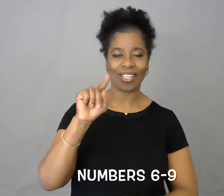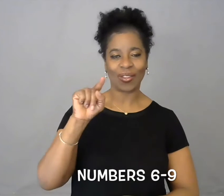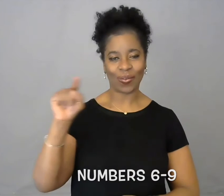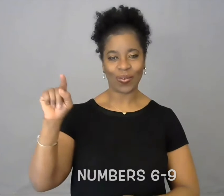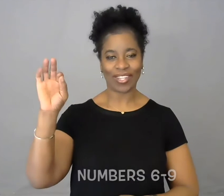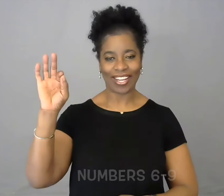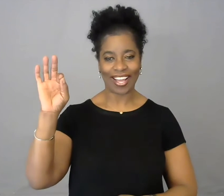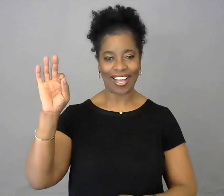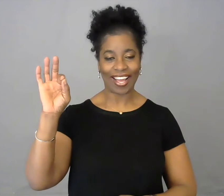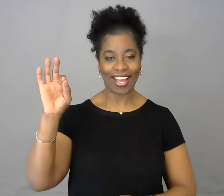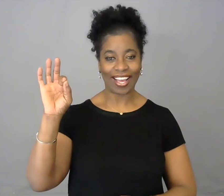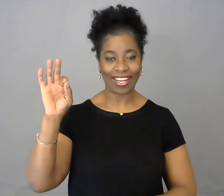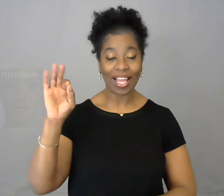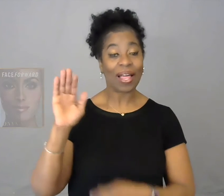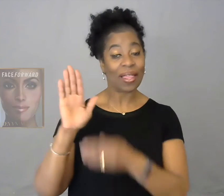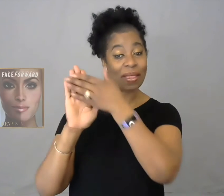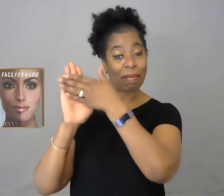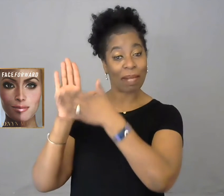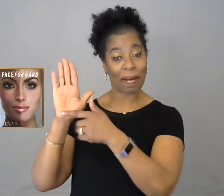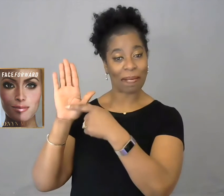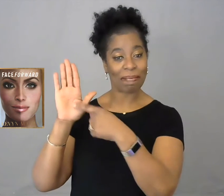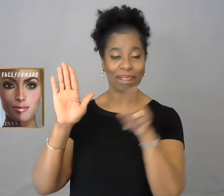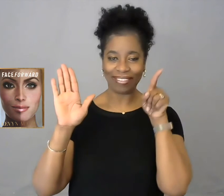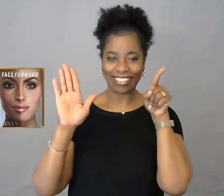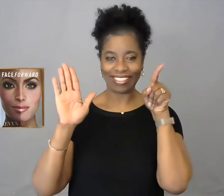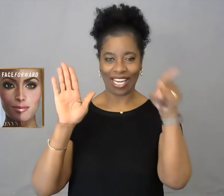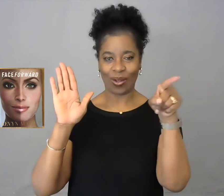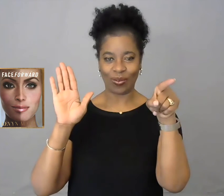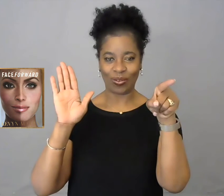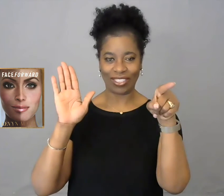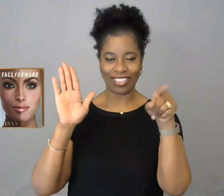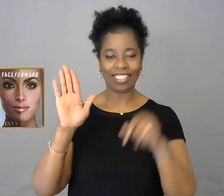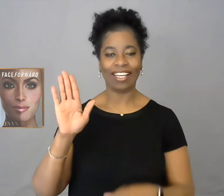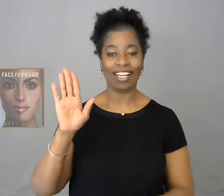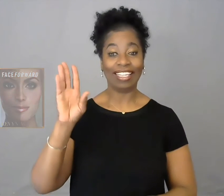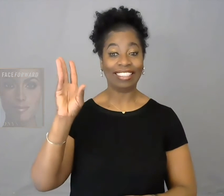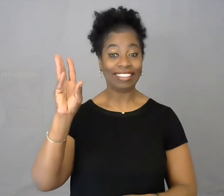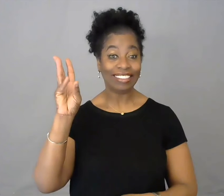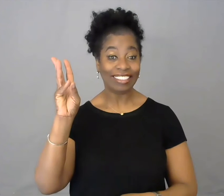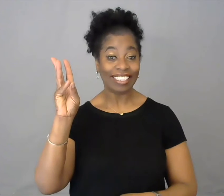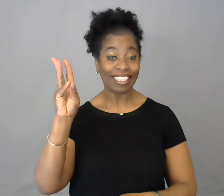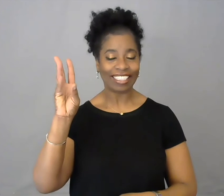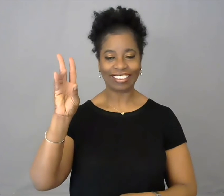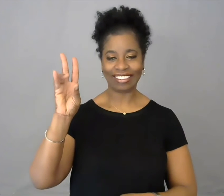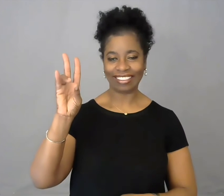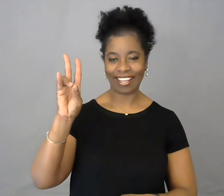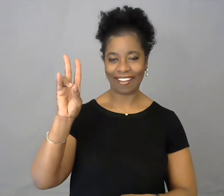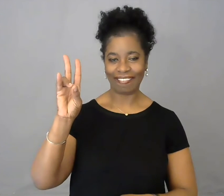the palm faces forward. Six, seven,